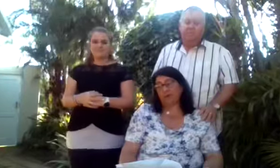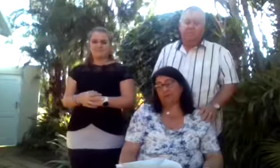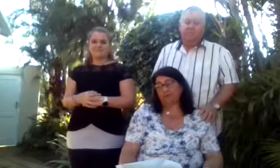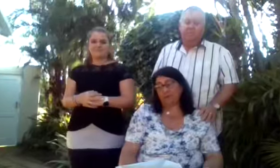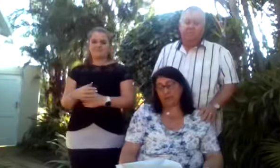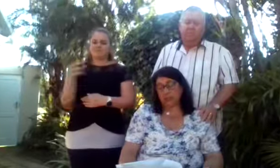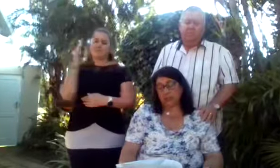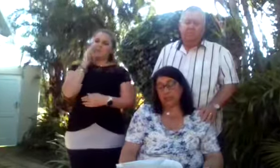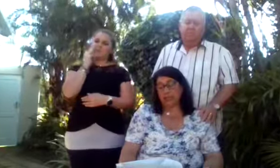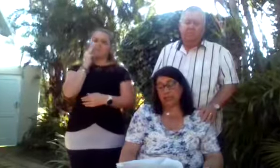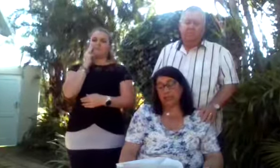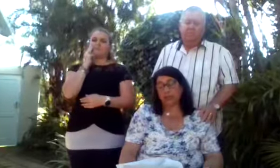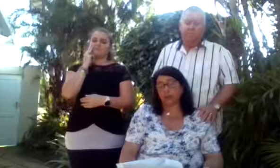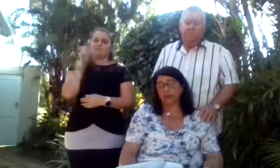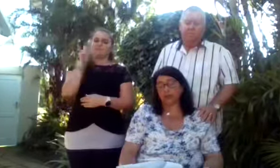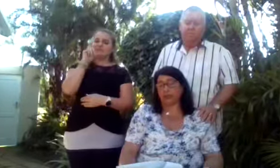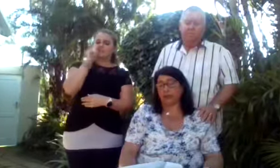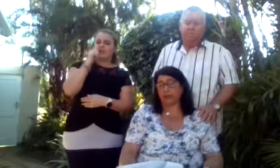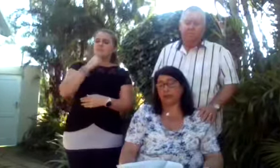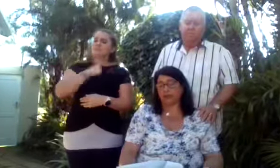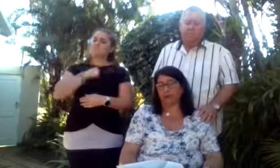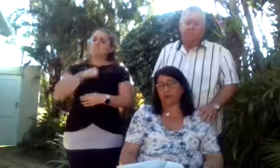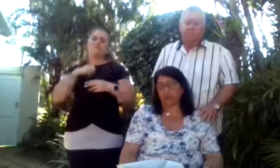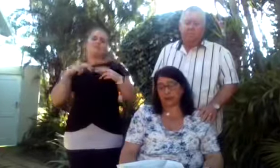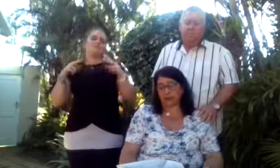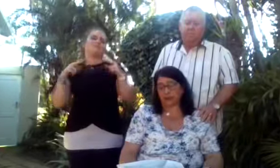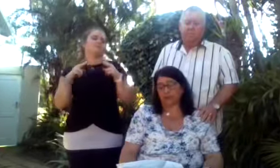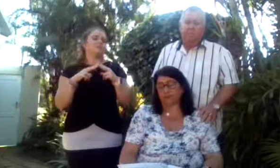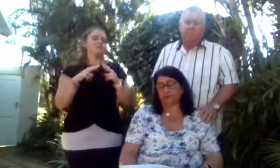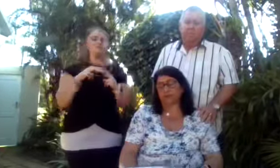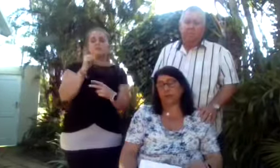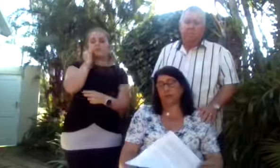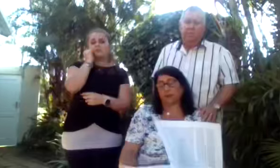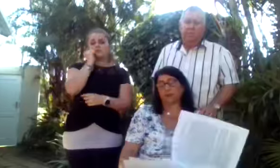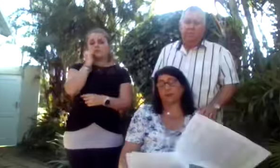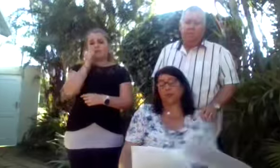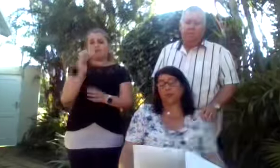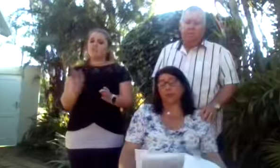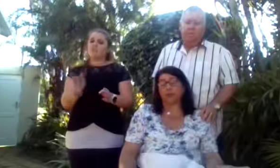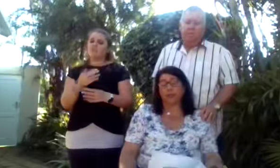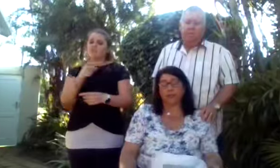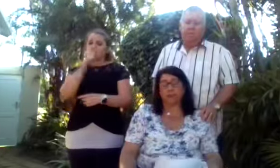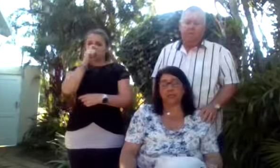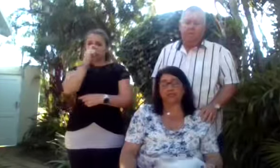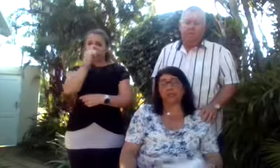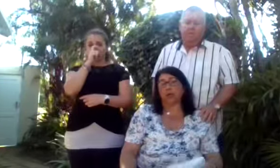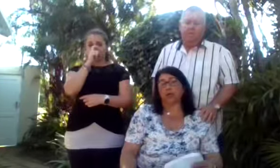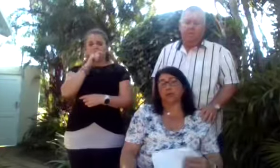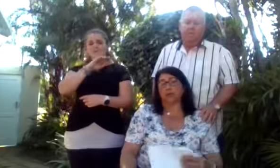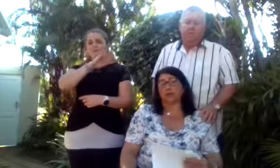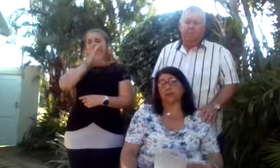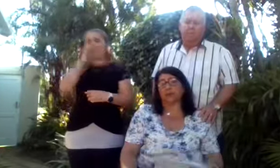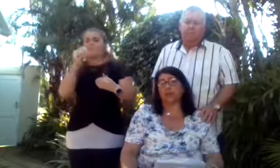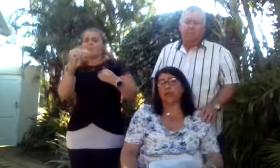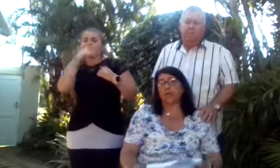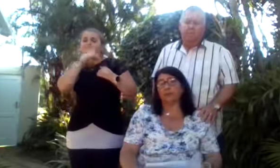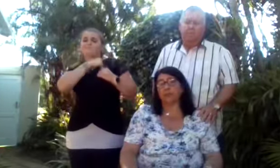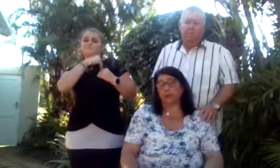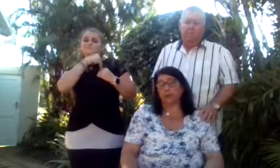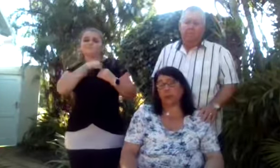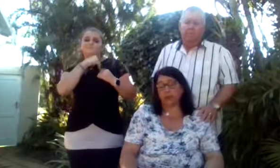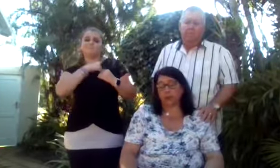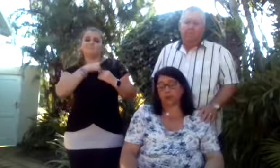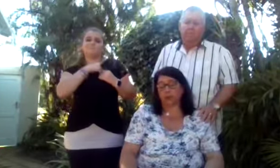Warren, dad and I are so sorry that you have lost your sister. She will always be in your heart. She